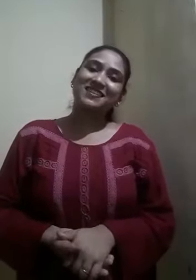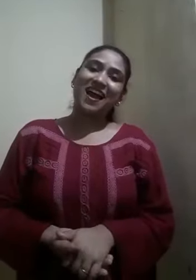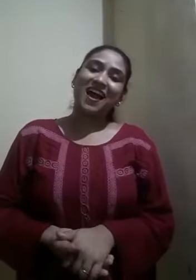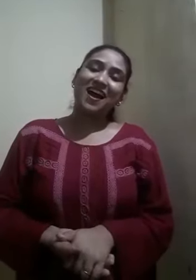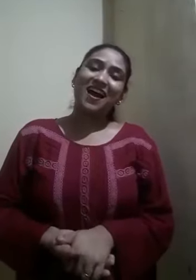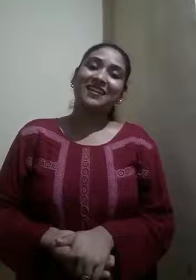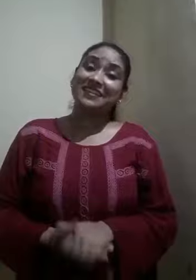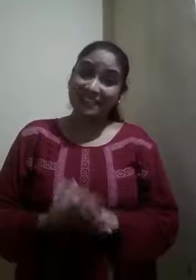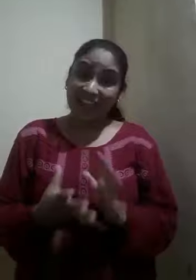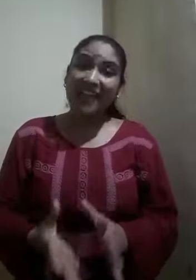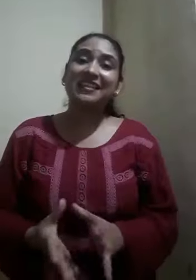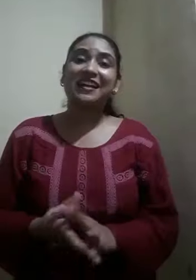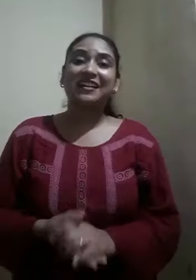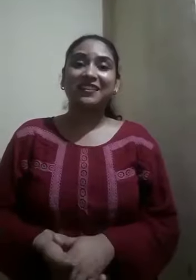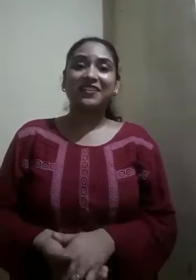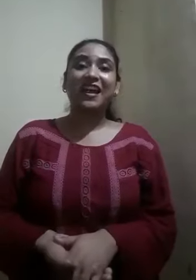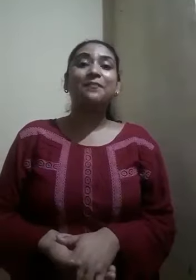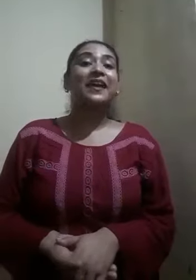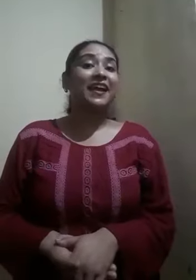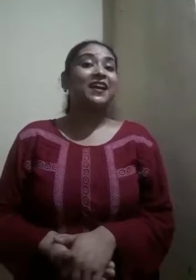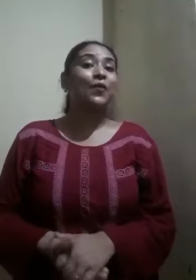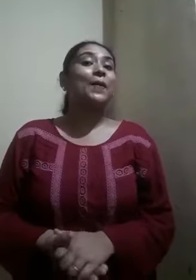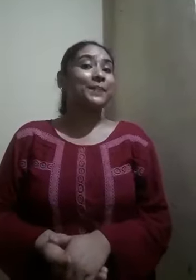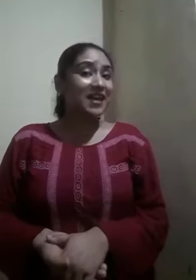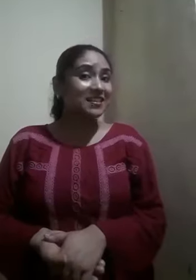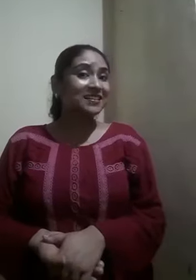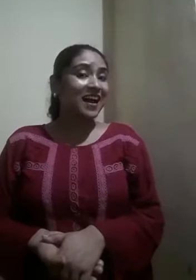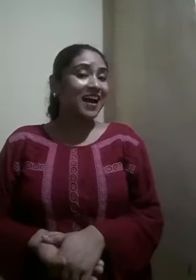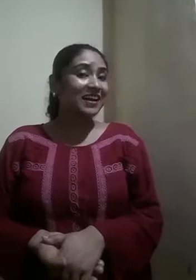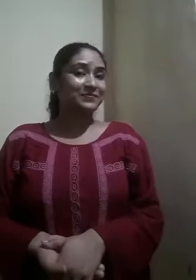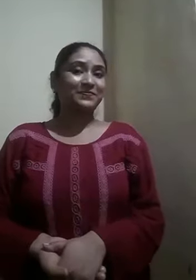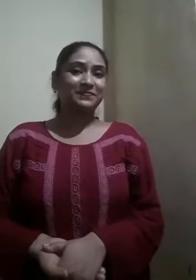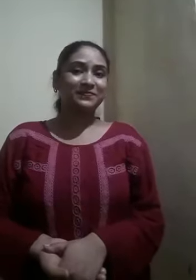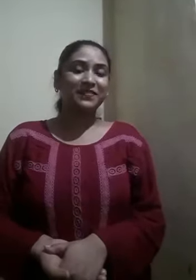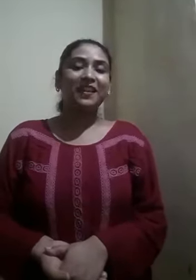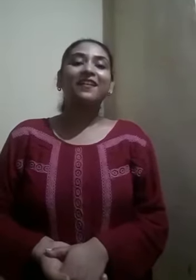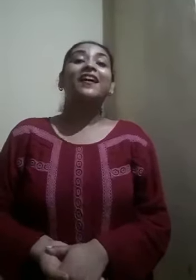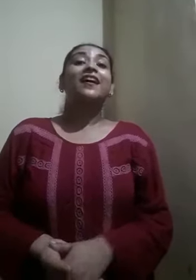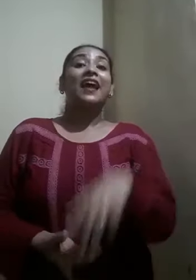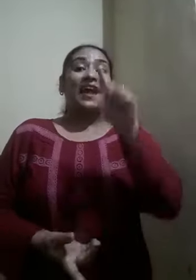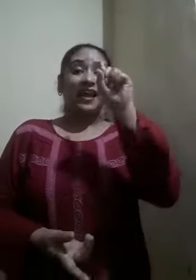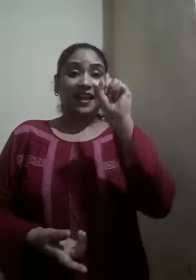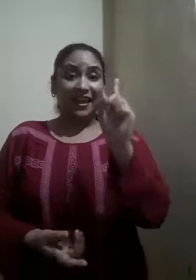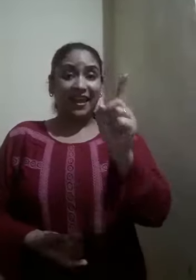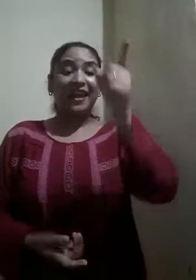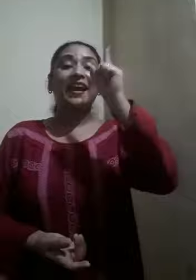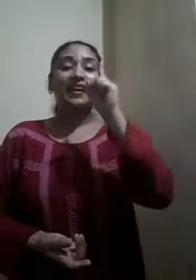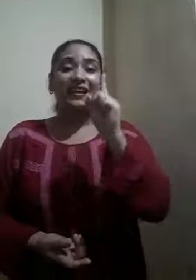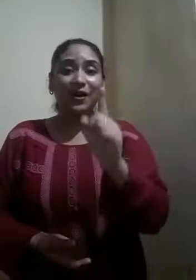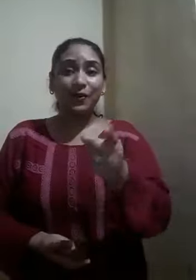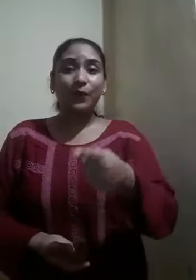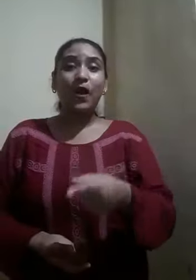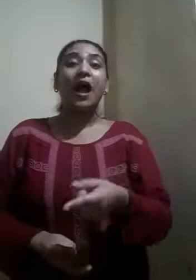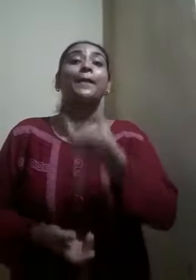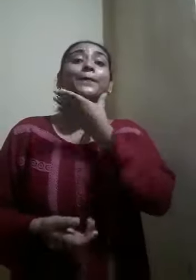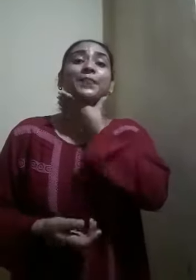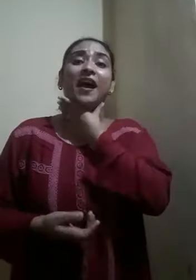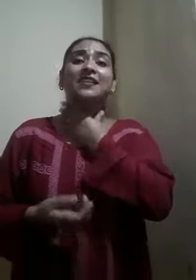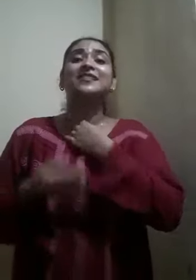recite another rhyme, ek kawwa piasa tha. Ek kawwa piasa